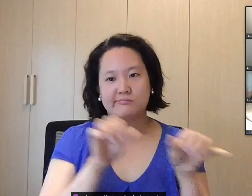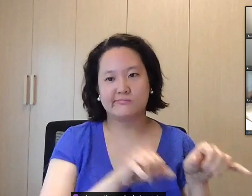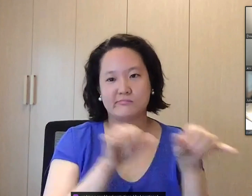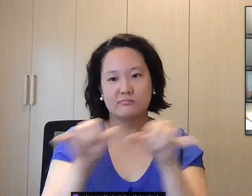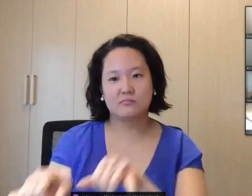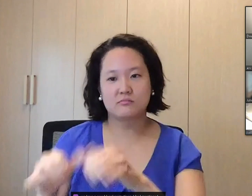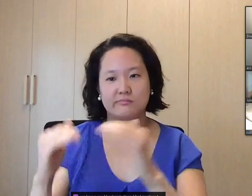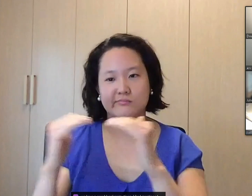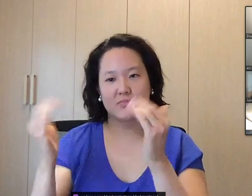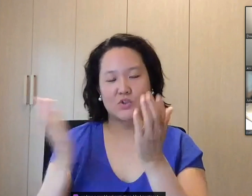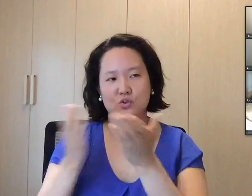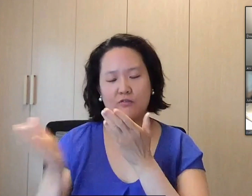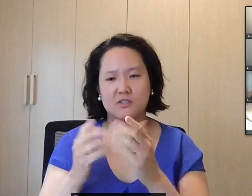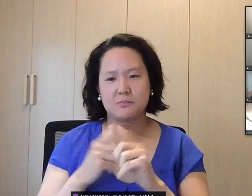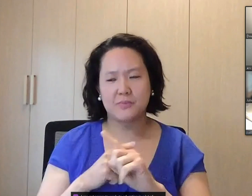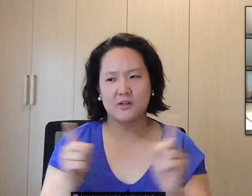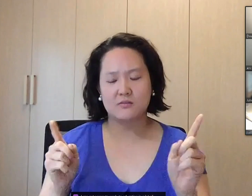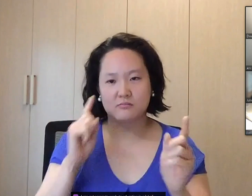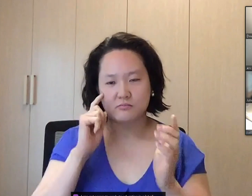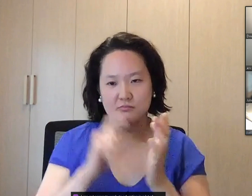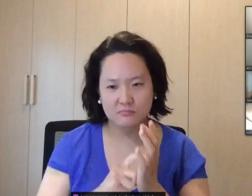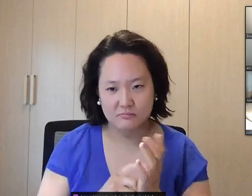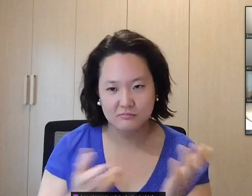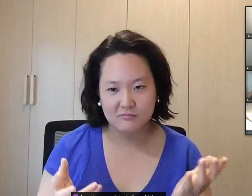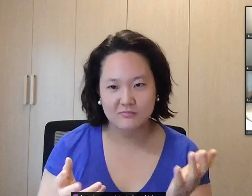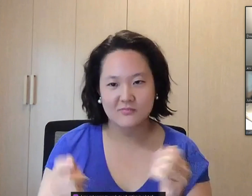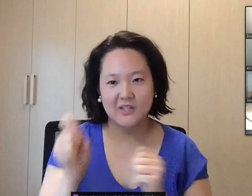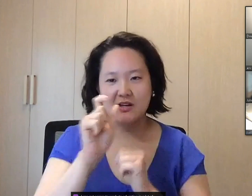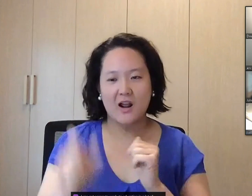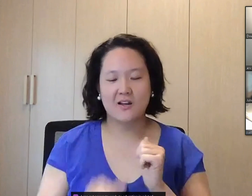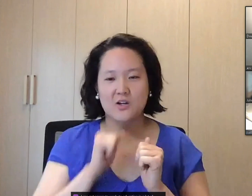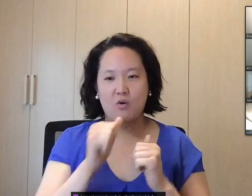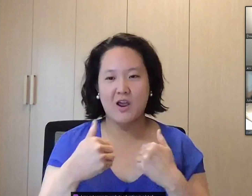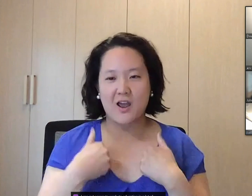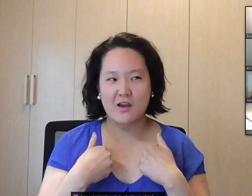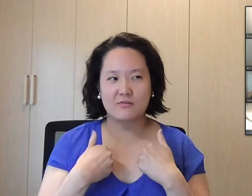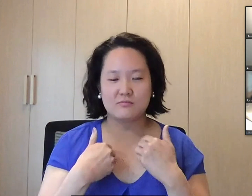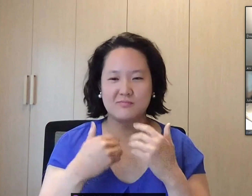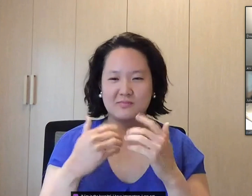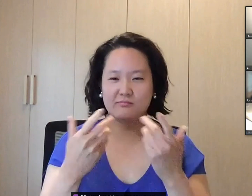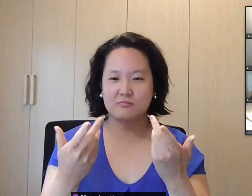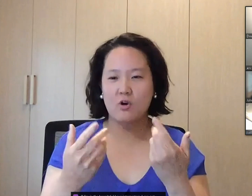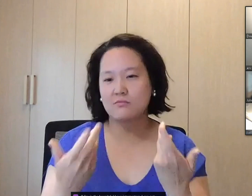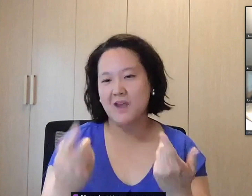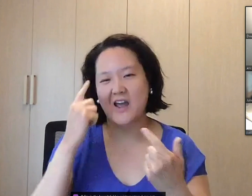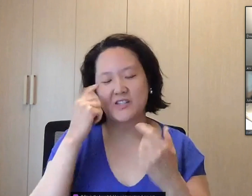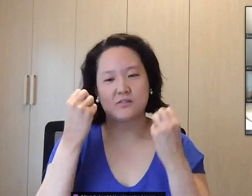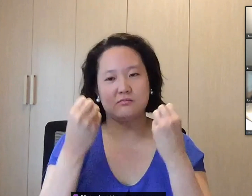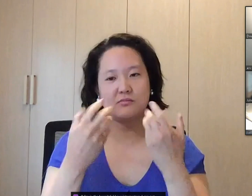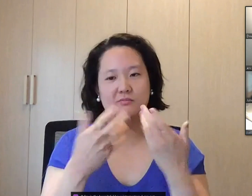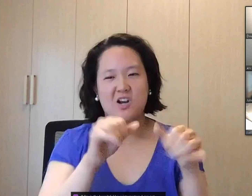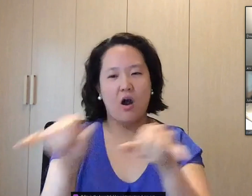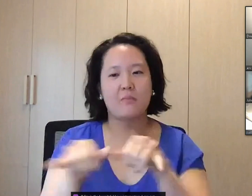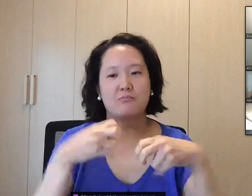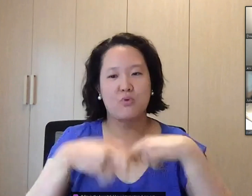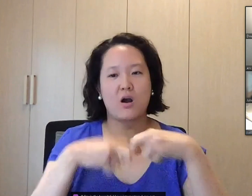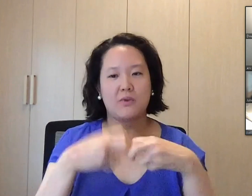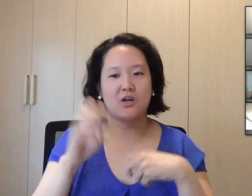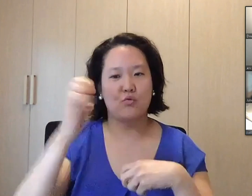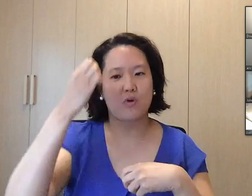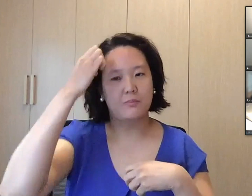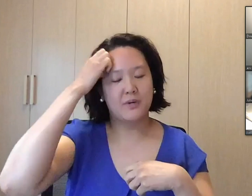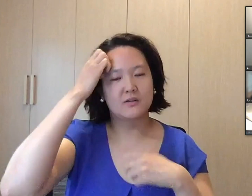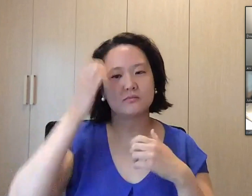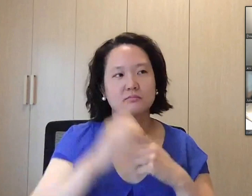moved to Italy, I wanted to have those similar services and protections. But one thing I realized is that Italy doesn't really